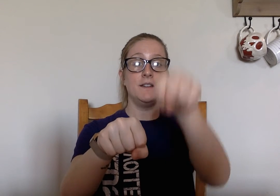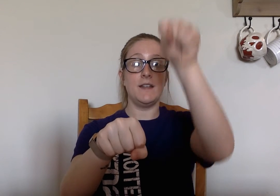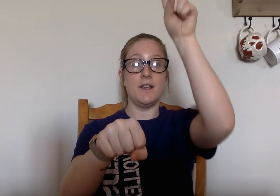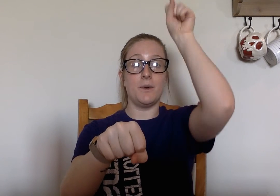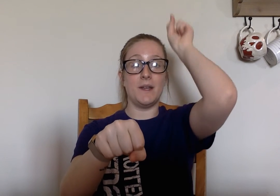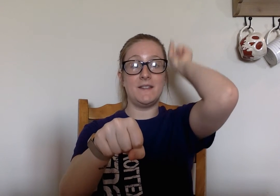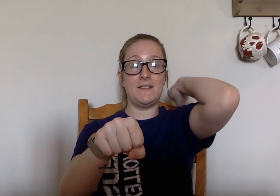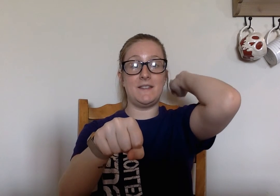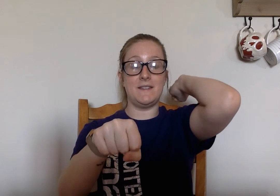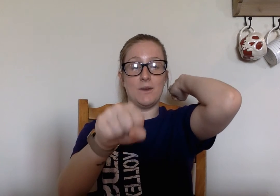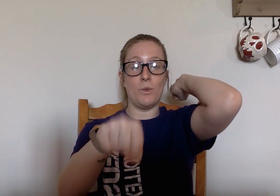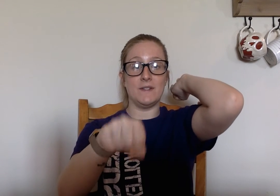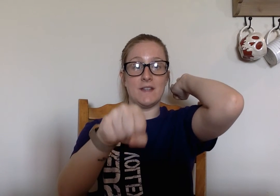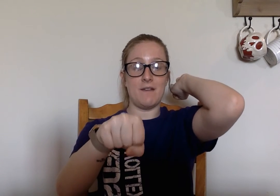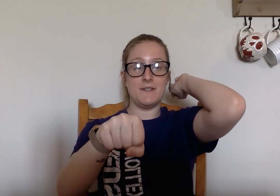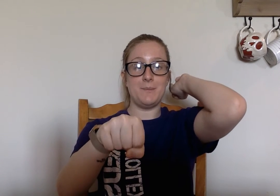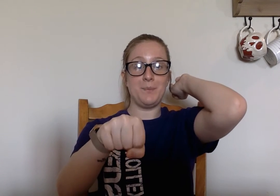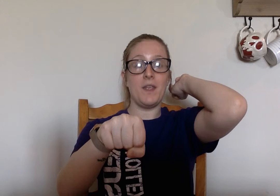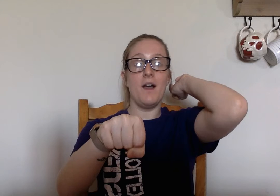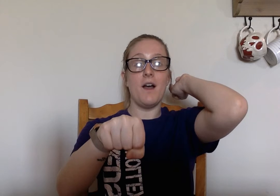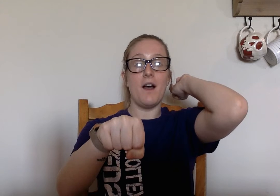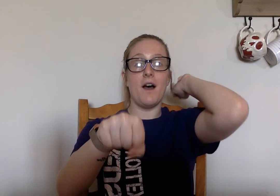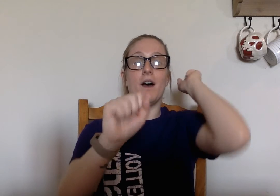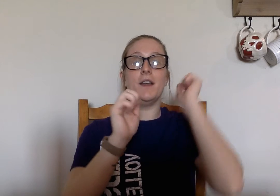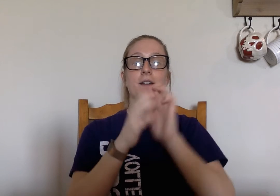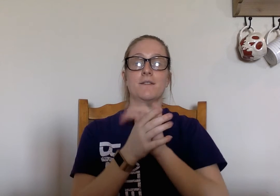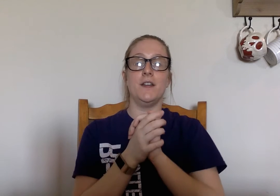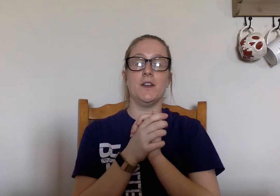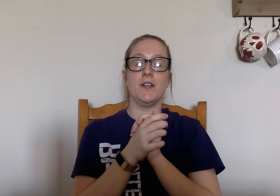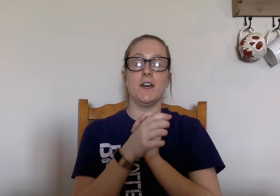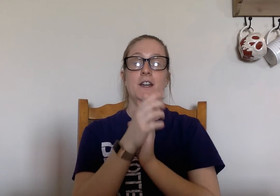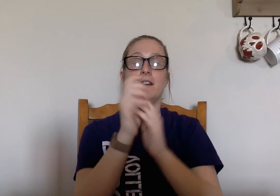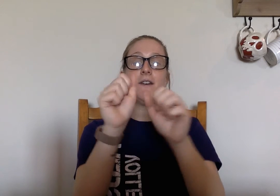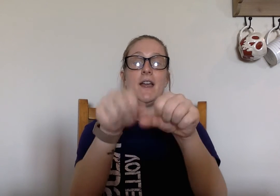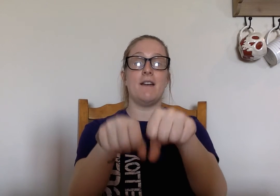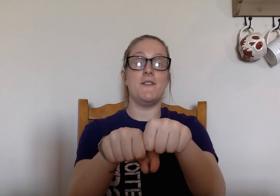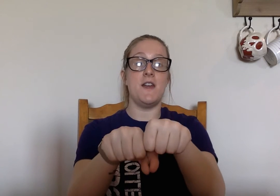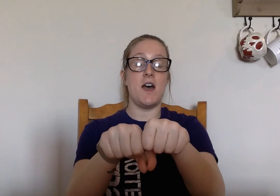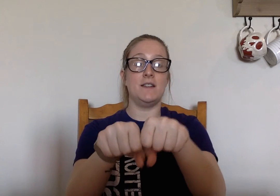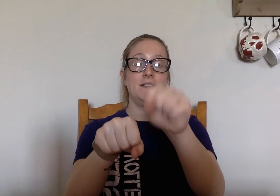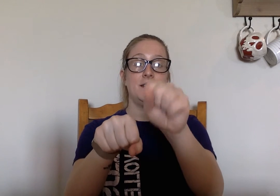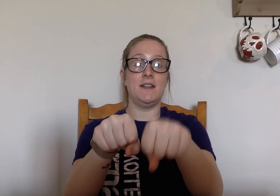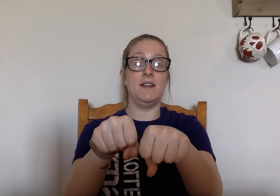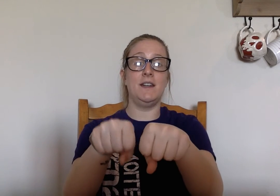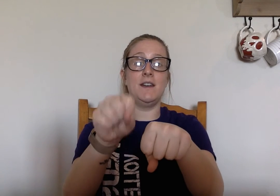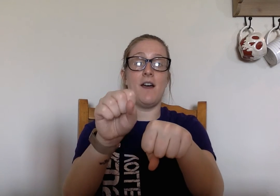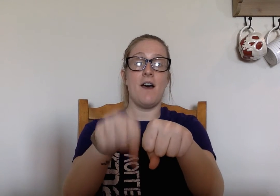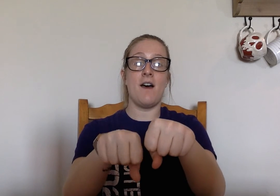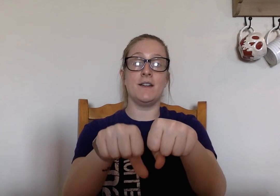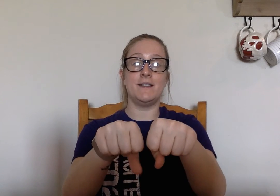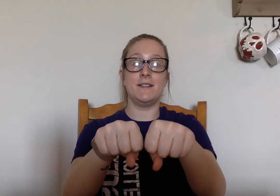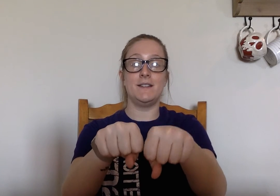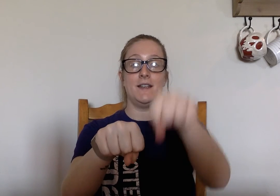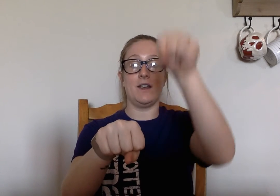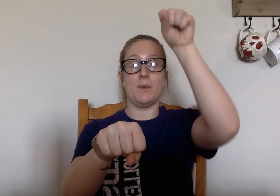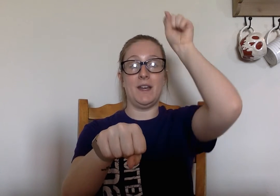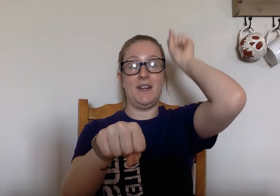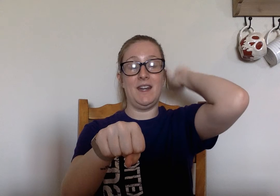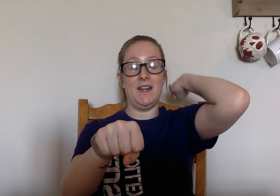Take away s. What's left? Un. Very good. And if I have nut. N, ut. Take away n.